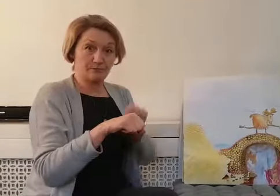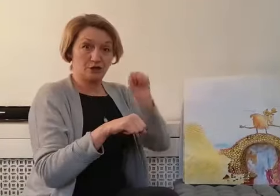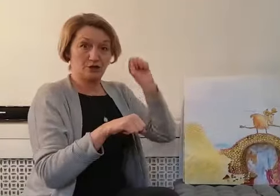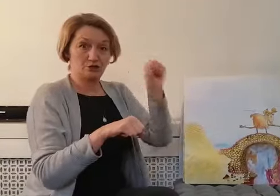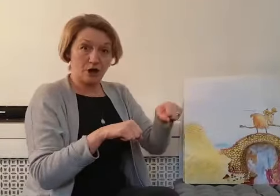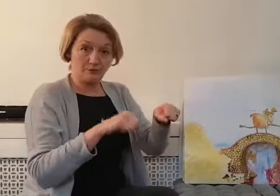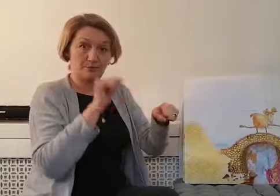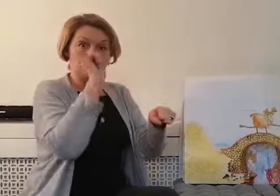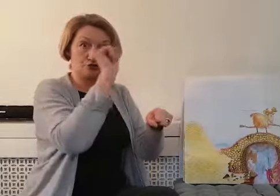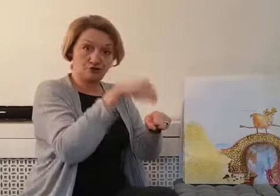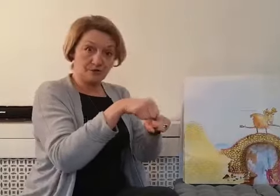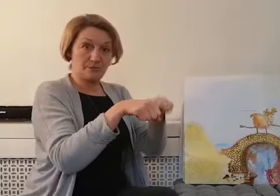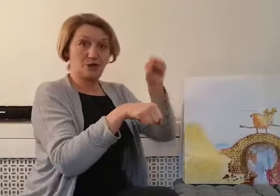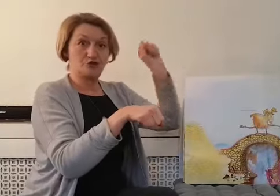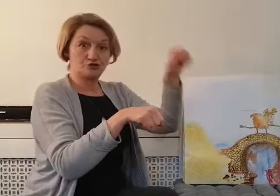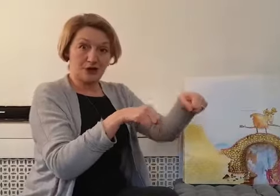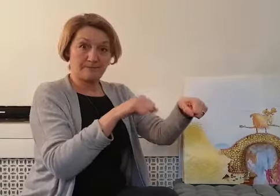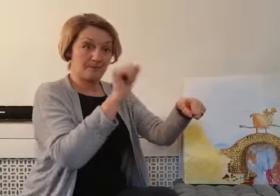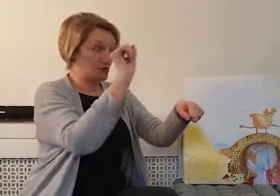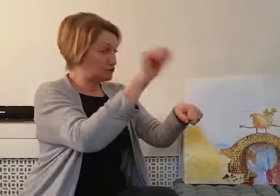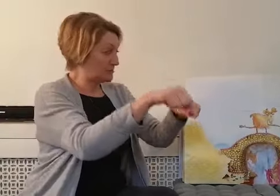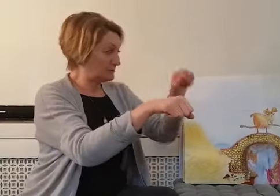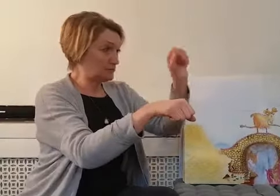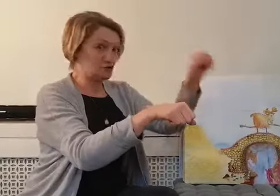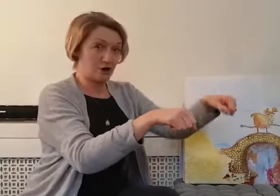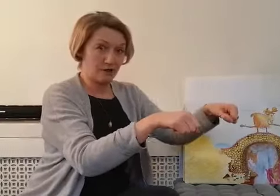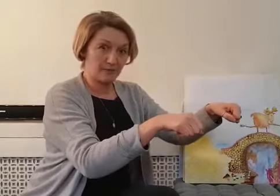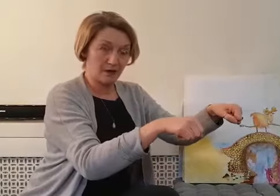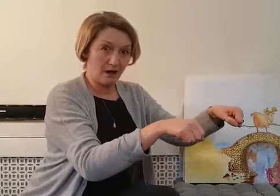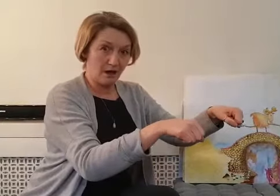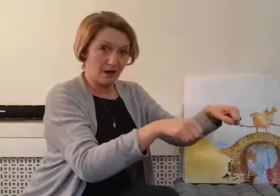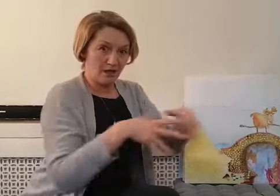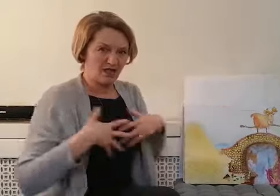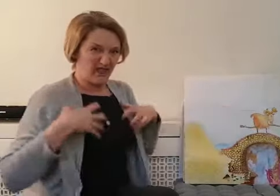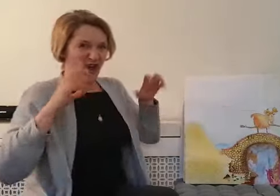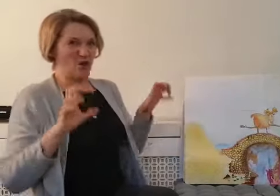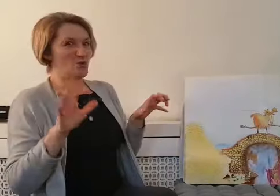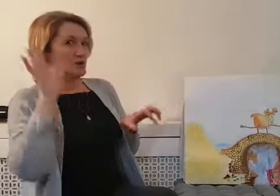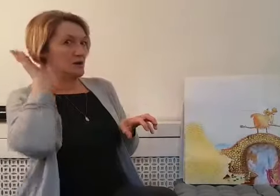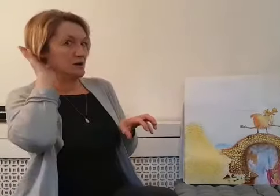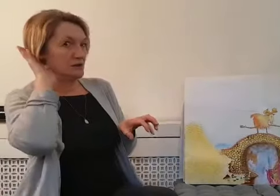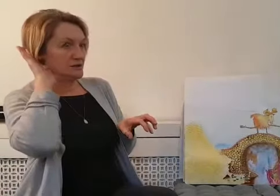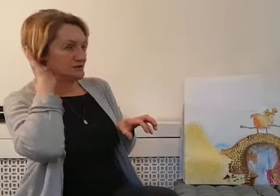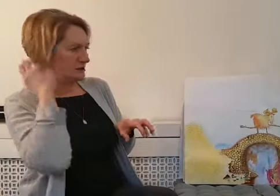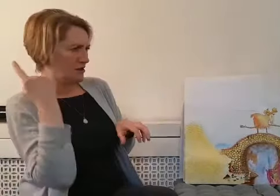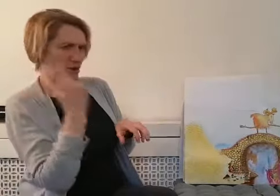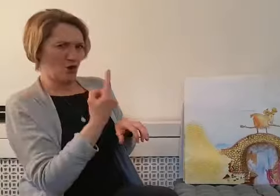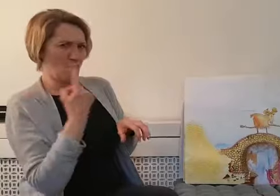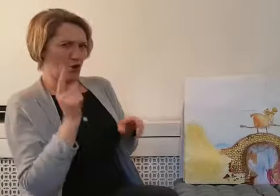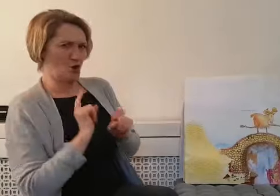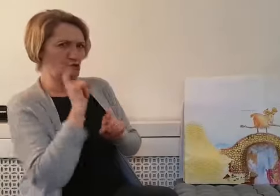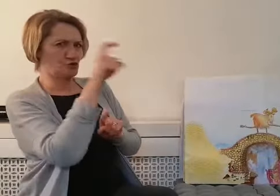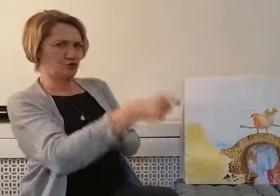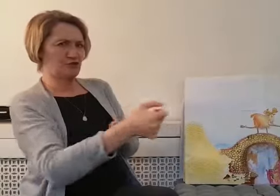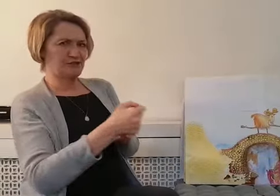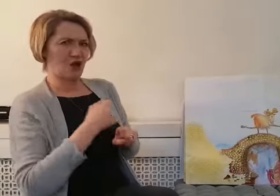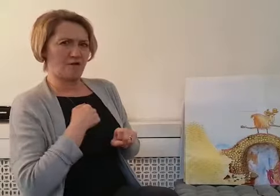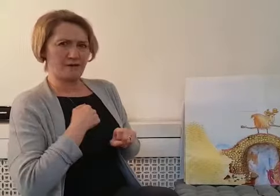-trap, trip-trap, trip-trap. The ogre heard, Who's crossing over